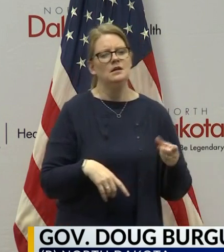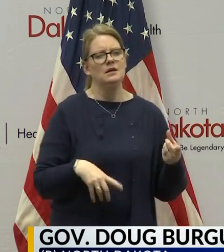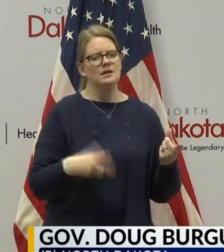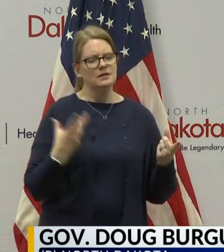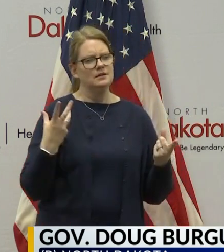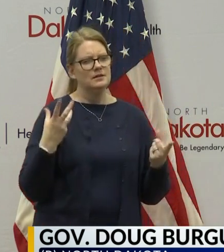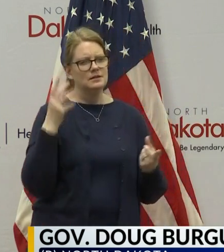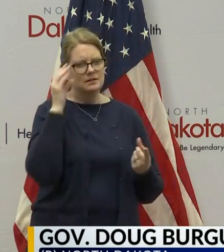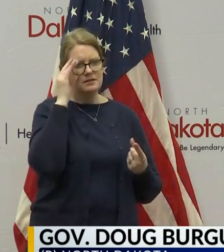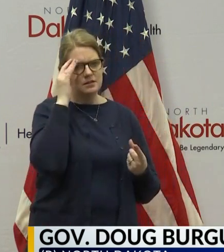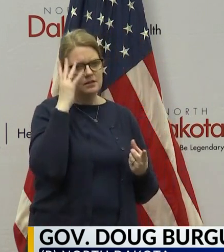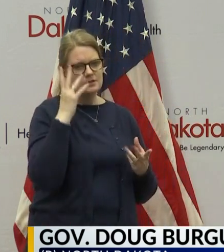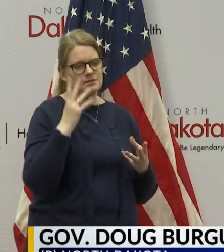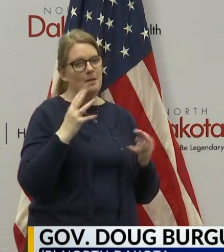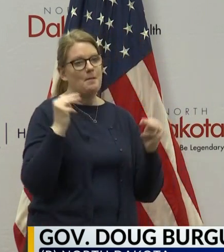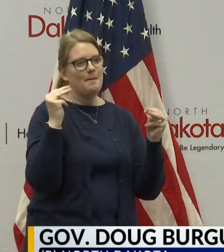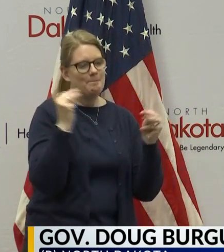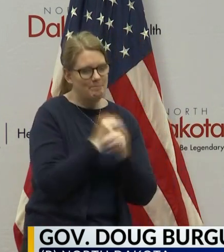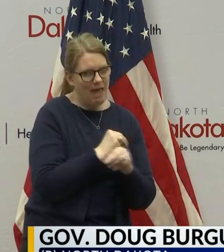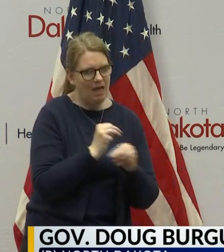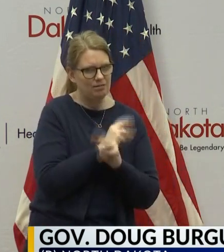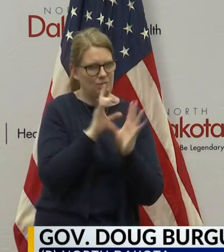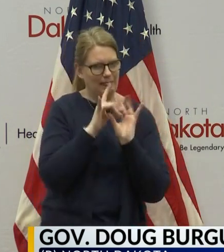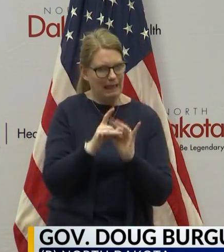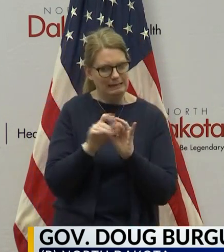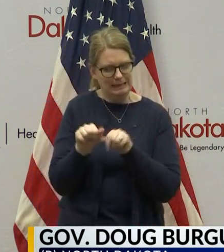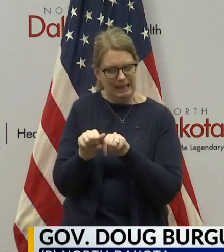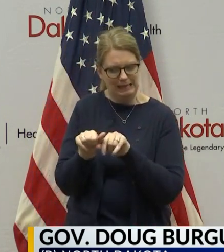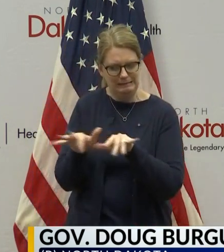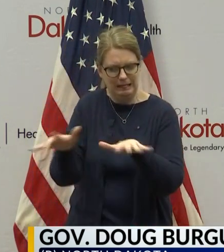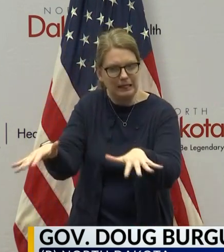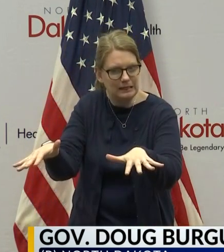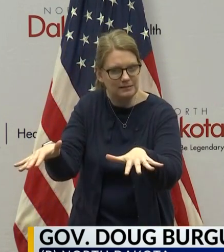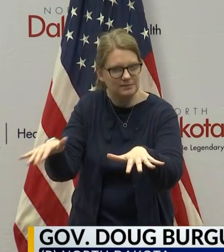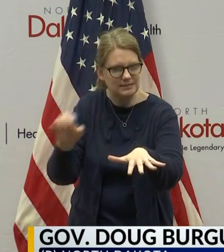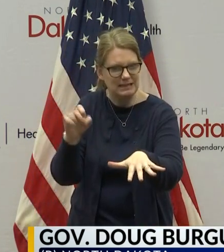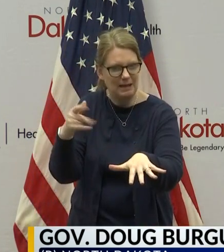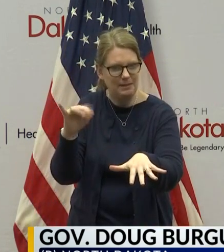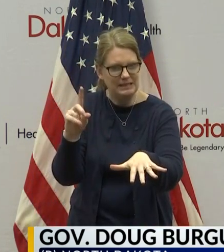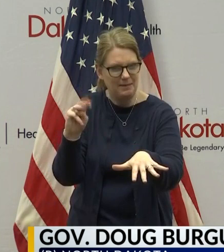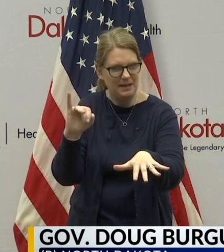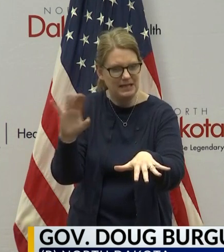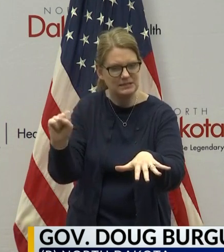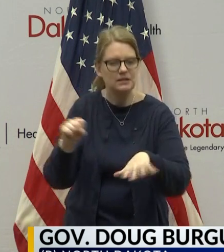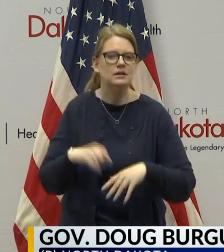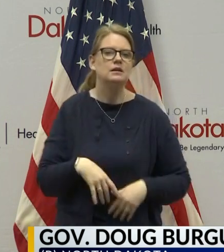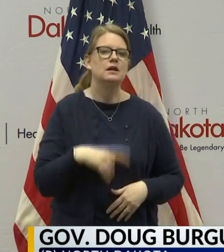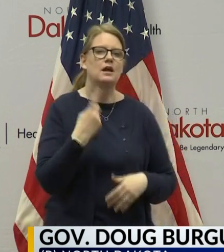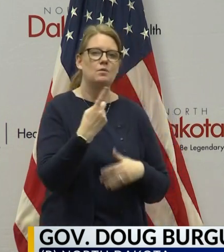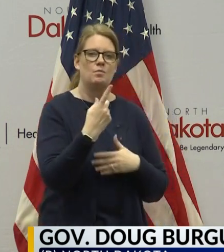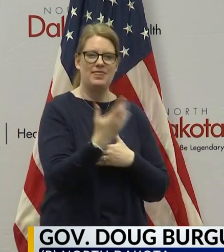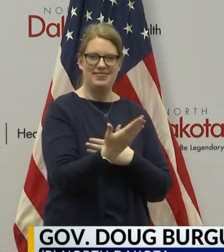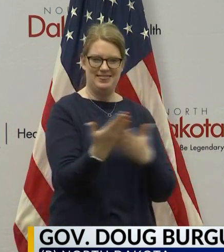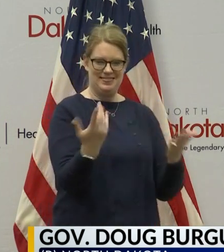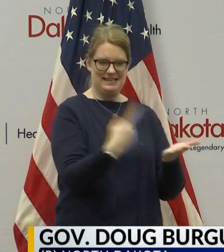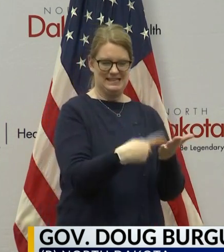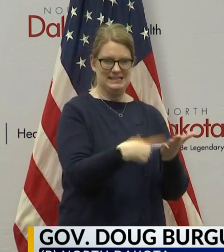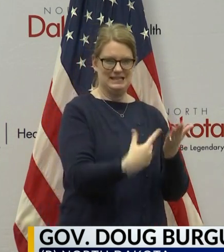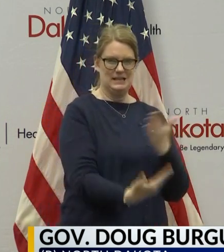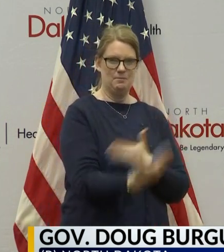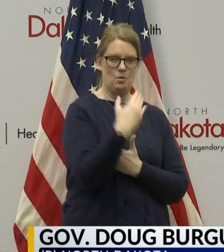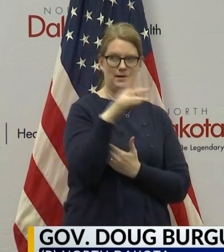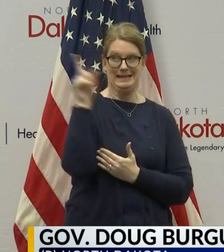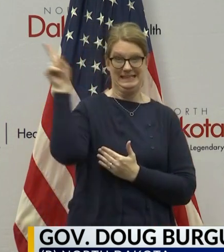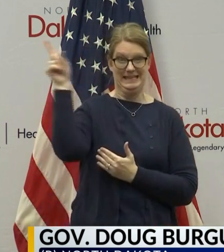there's, there's, there's certainly math epidemics. And, and one of the things that you're seeing was talked about this morning on the call in